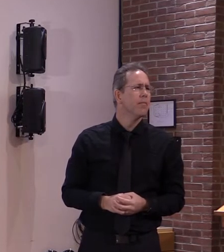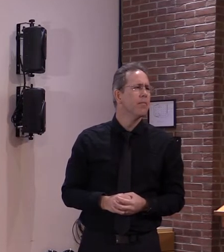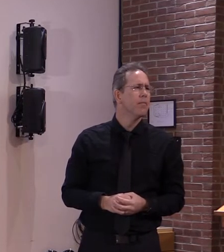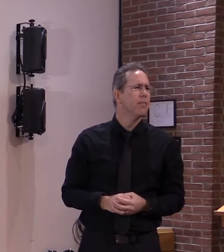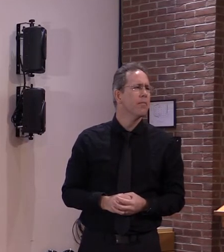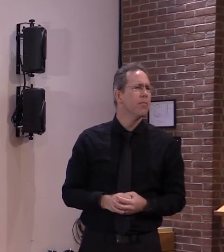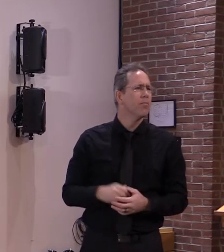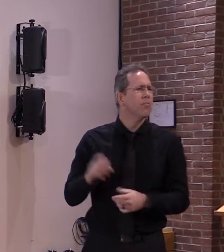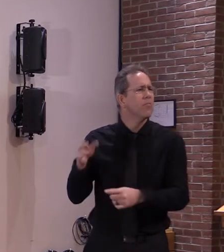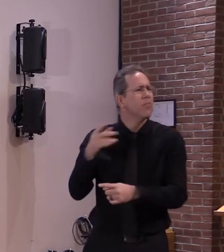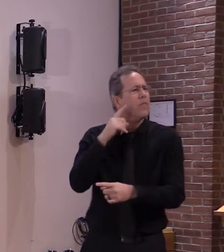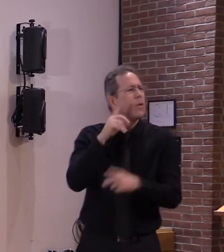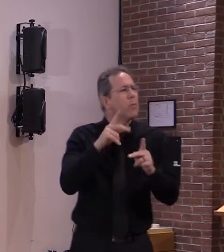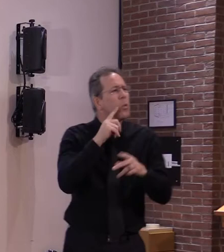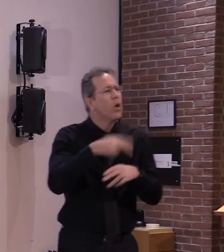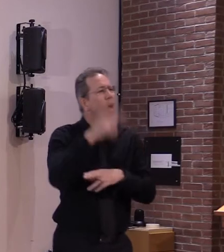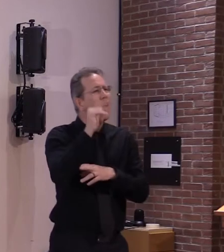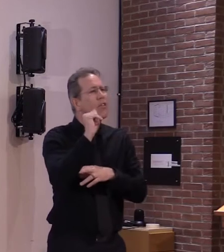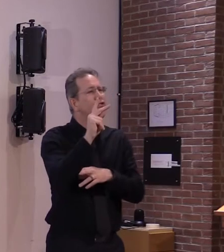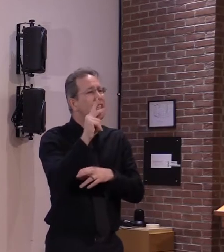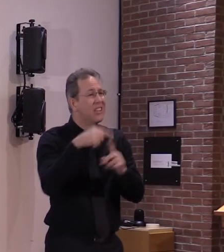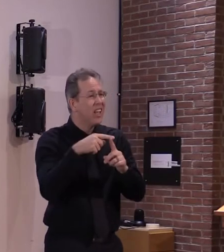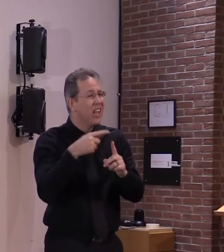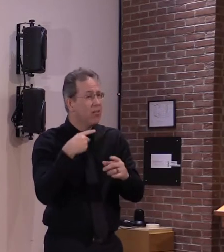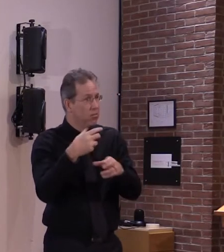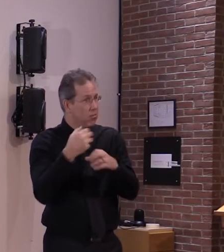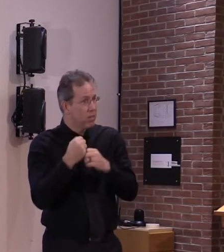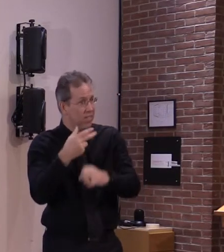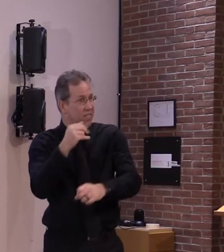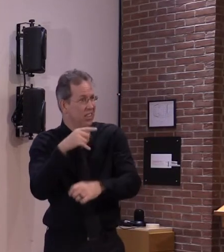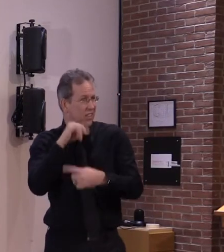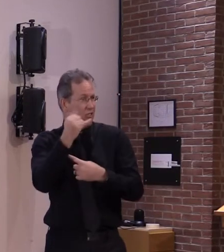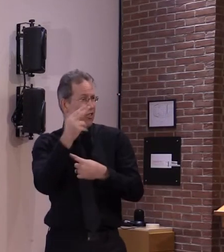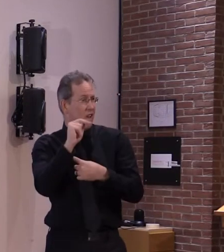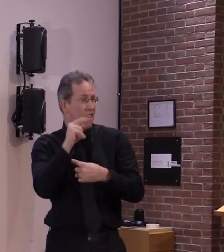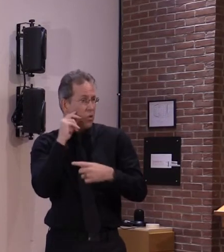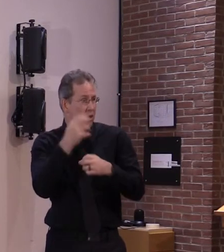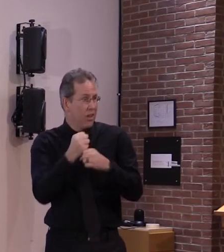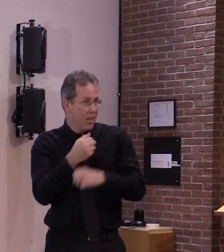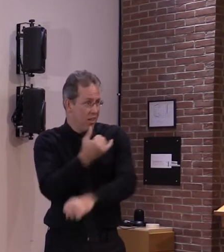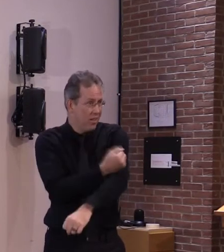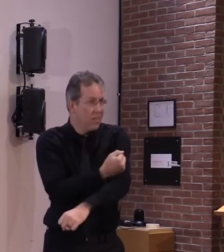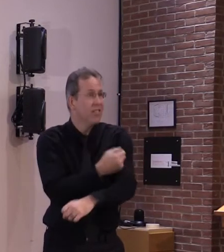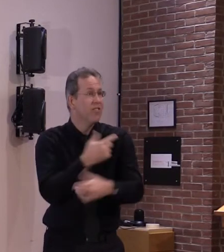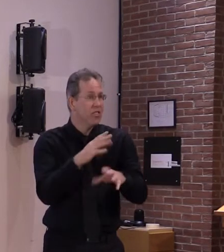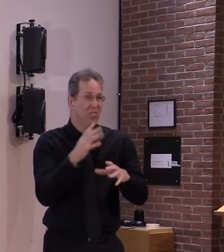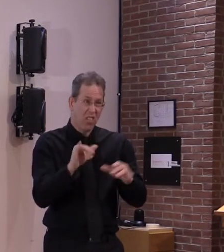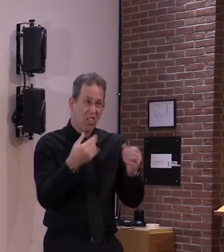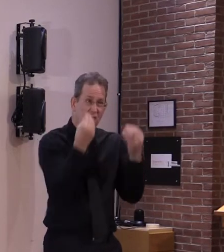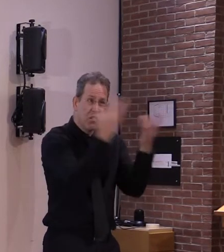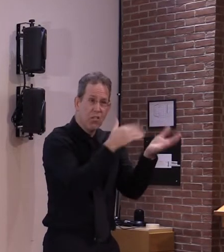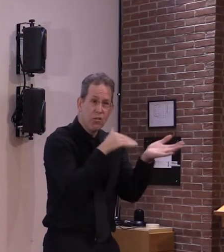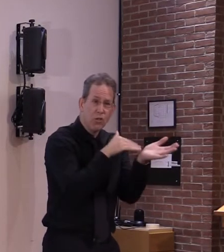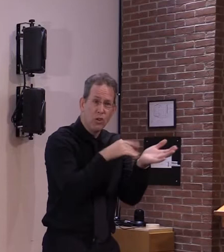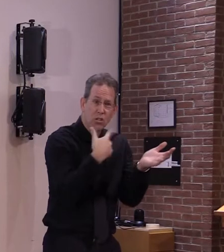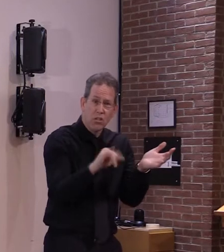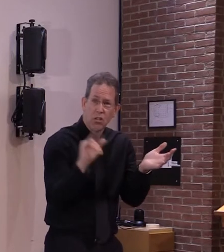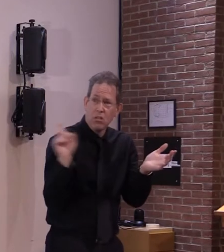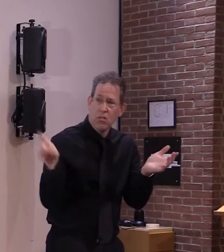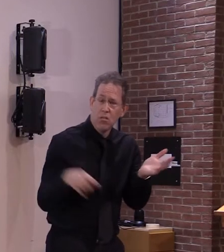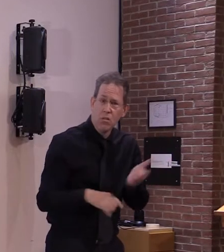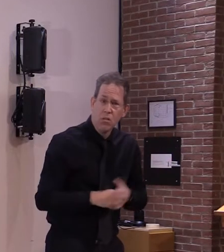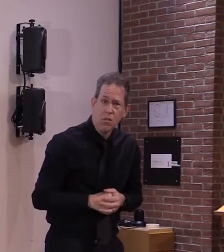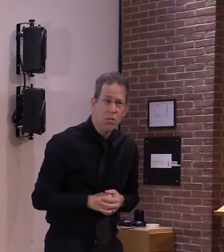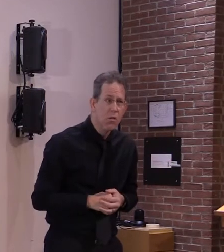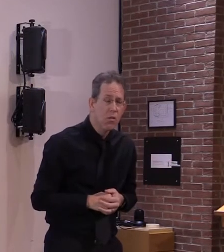wouldn't be calling their provider at this point in time because most of their providers now have systems in place that they can actually